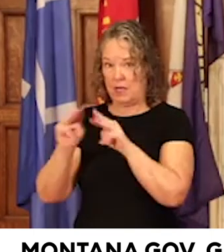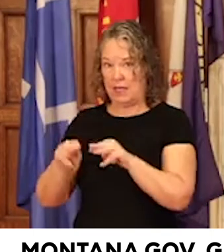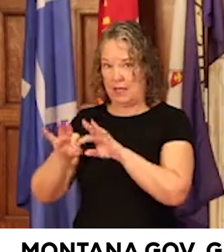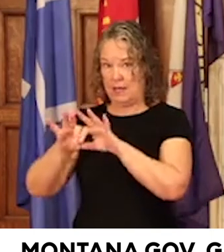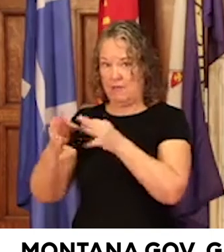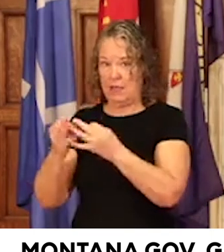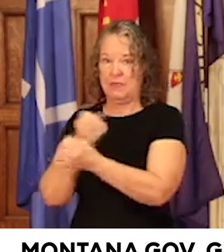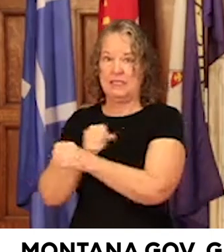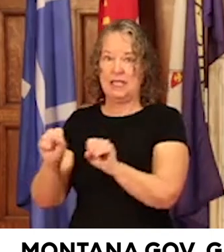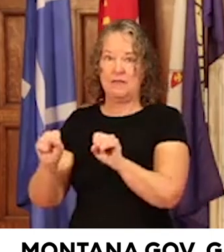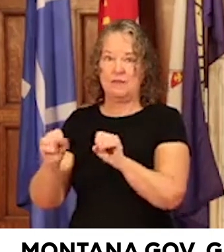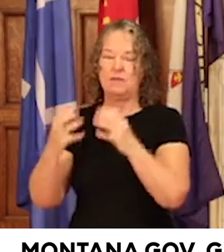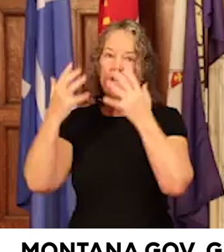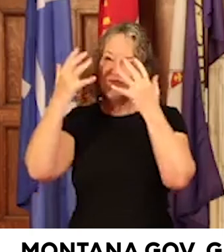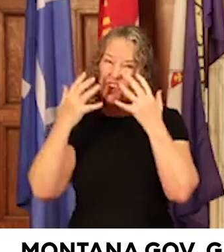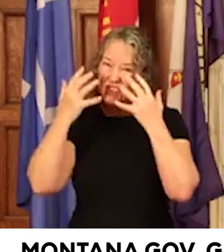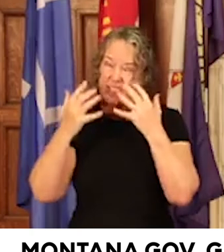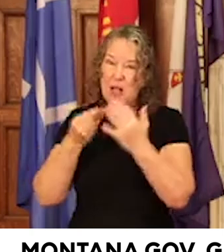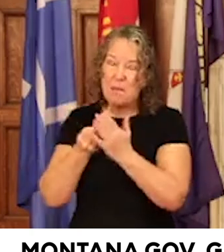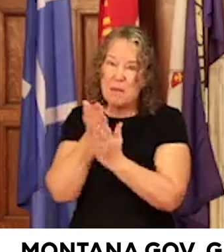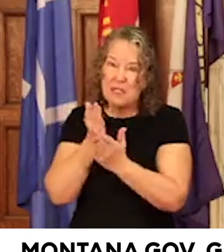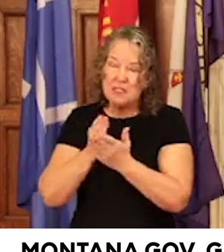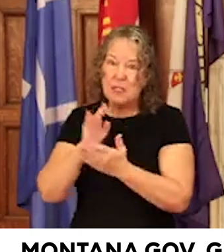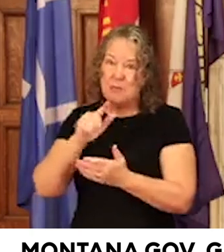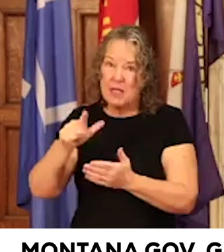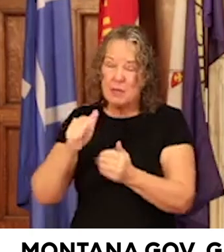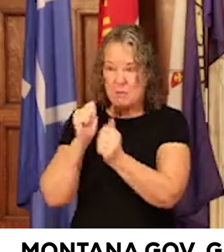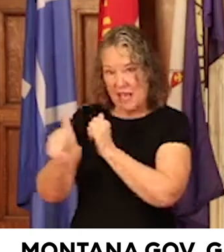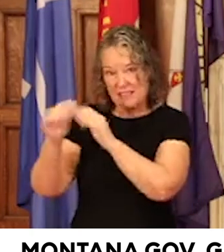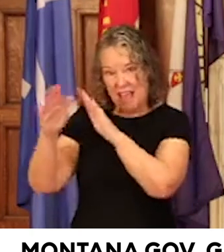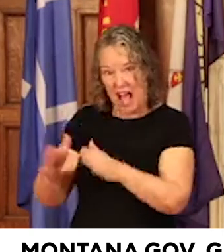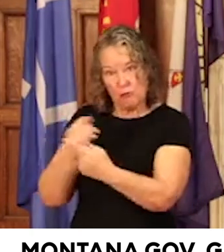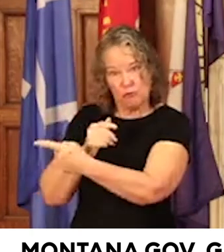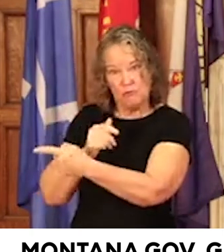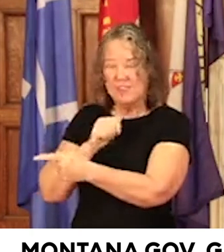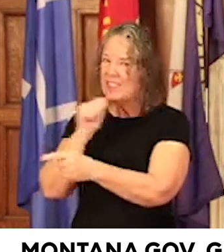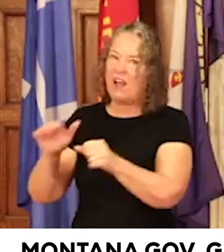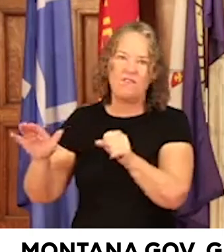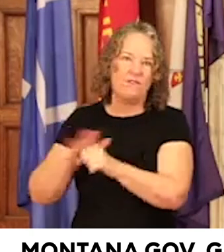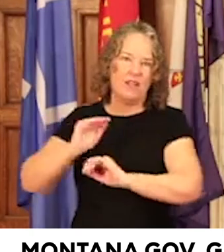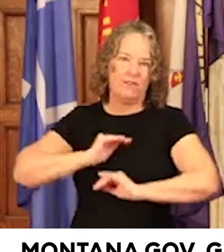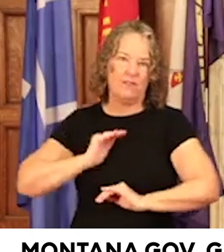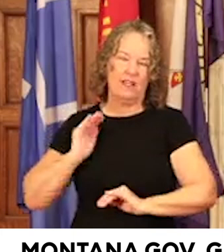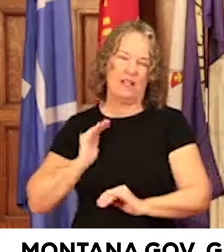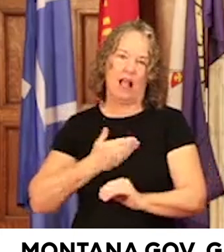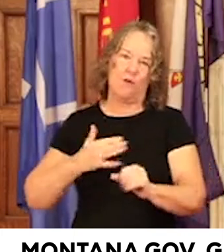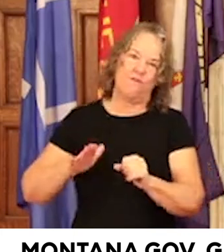Unfortunately, the budget bill that passed the House does not fulfill our full request for public safety.